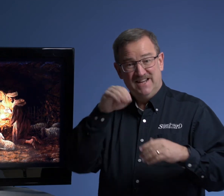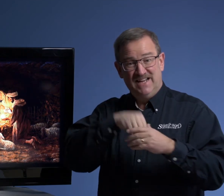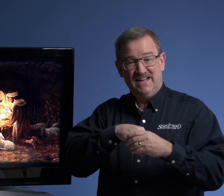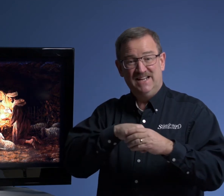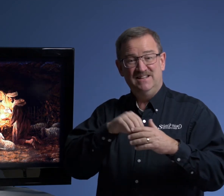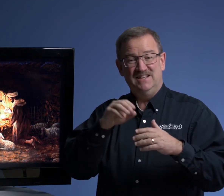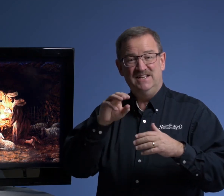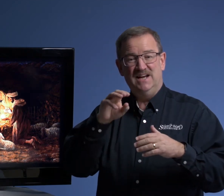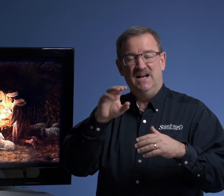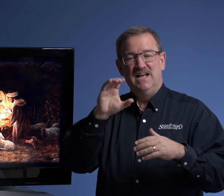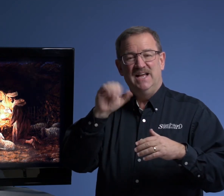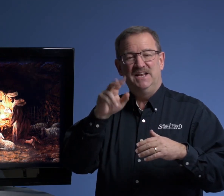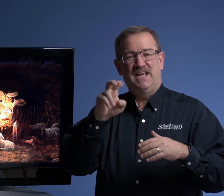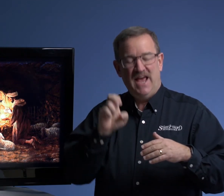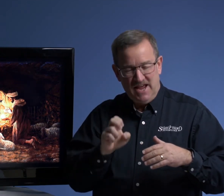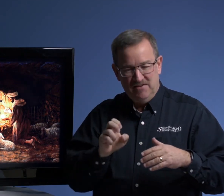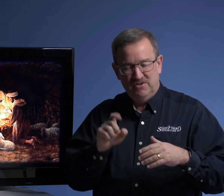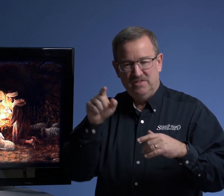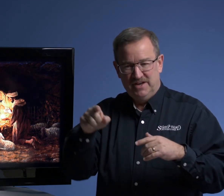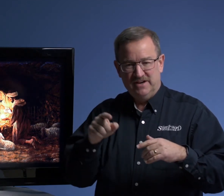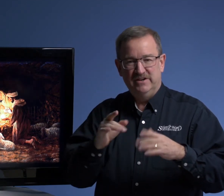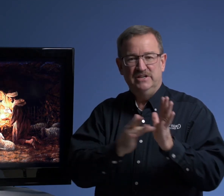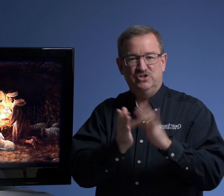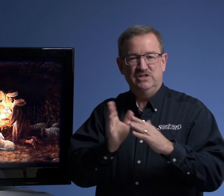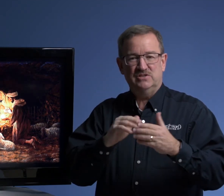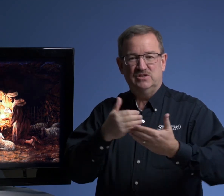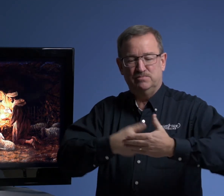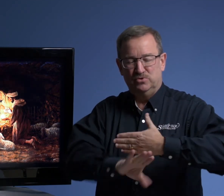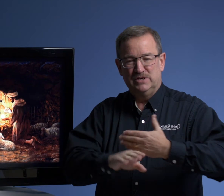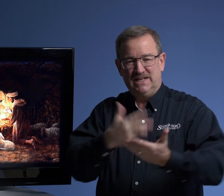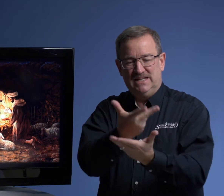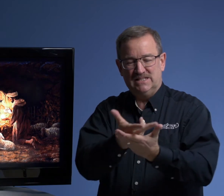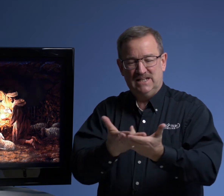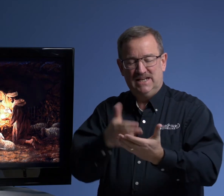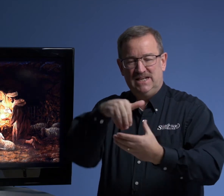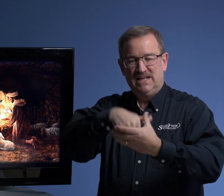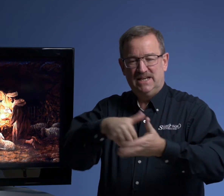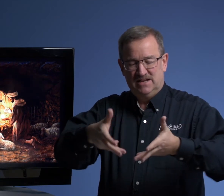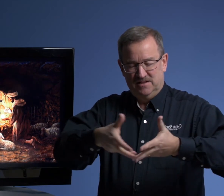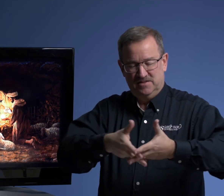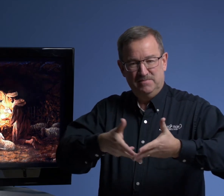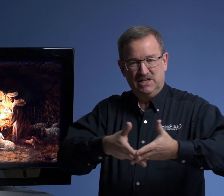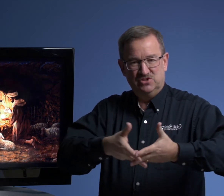in the, in a cave there, Jesus is born and he is laid in the manger.